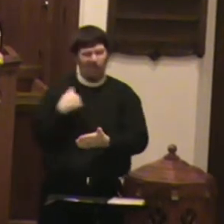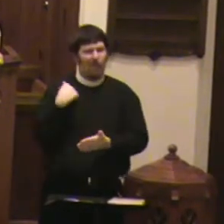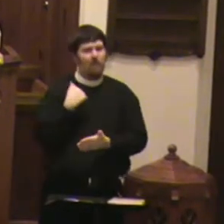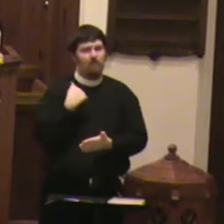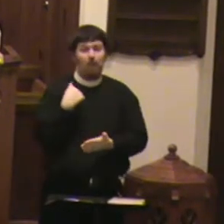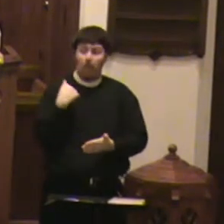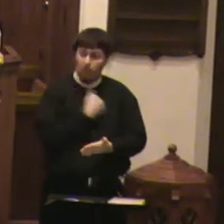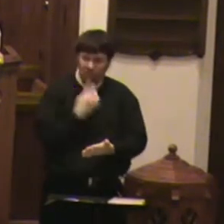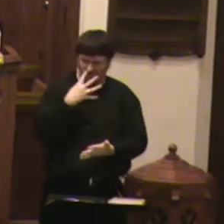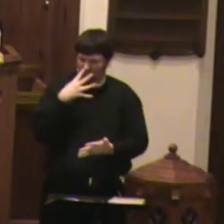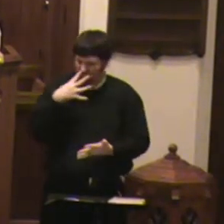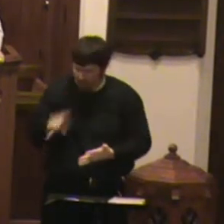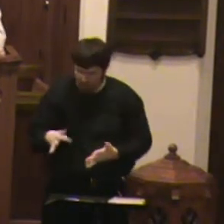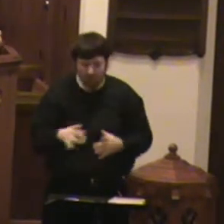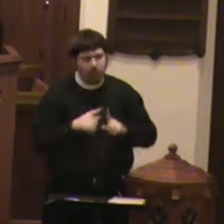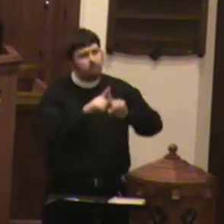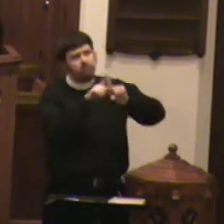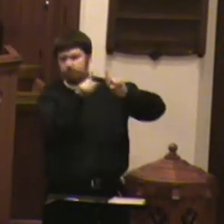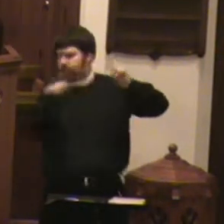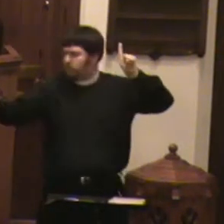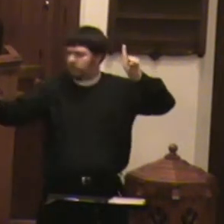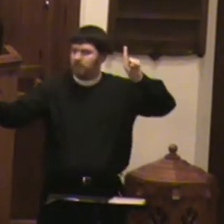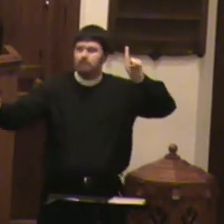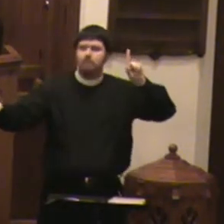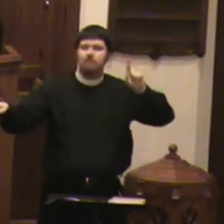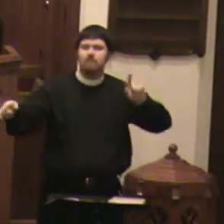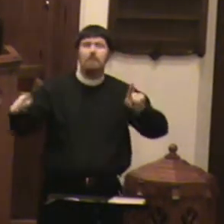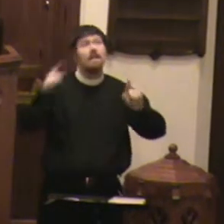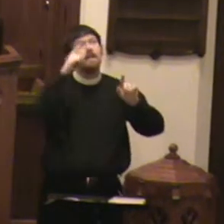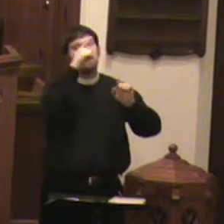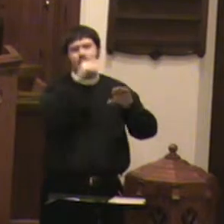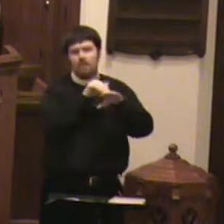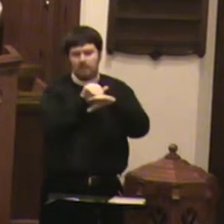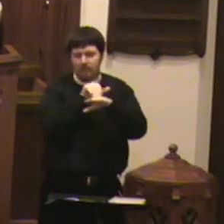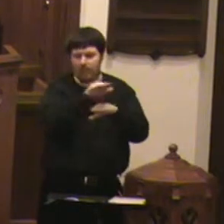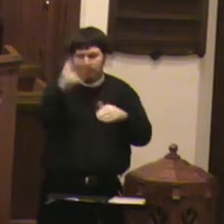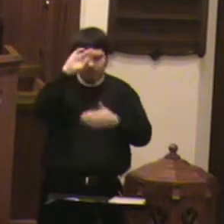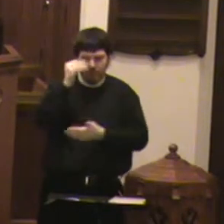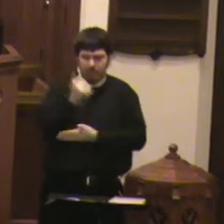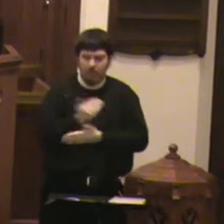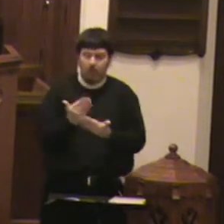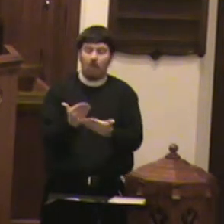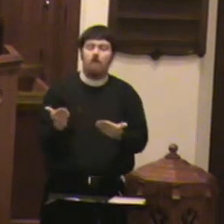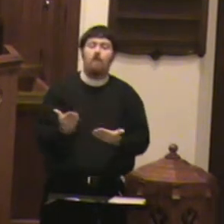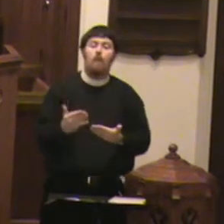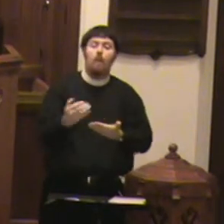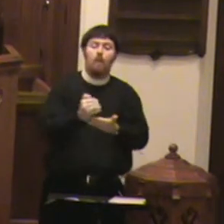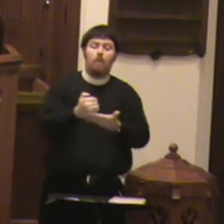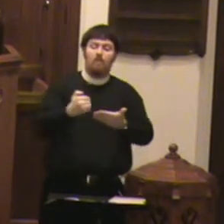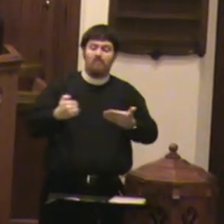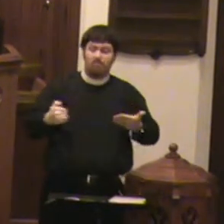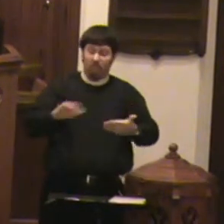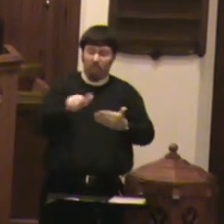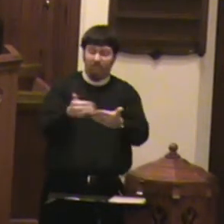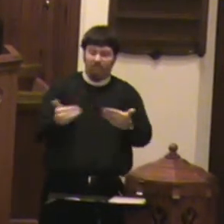own. He is the one who sent His Son here to remove everything that separated us from Him.